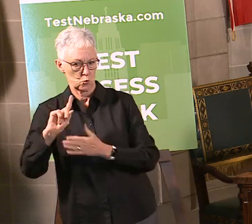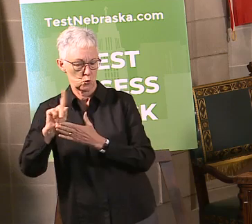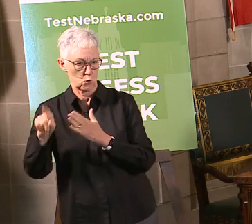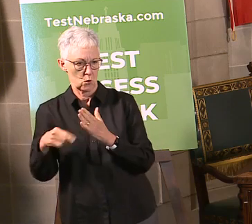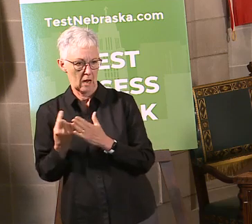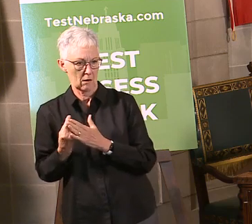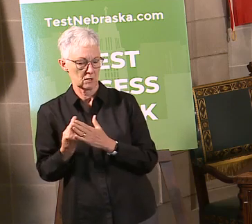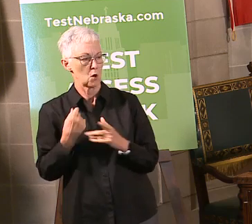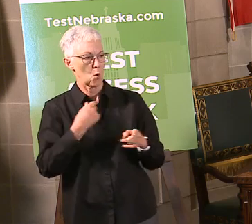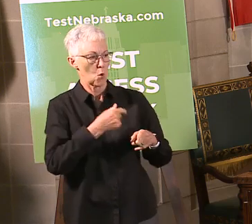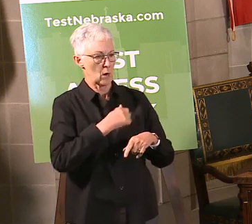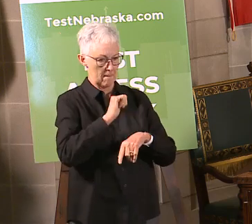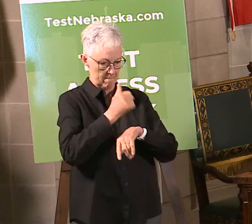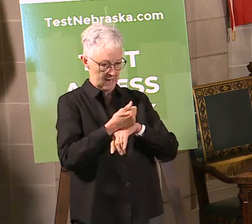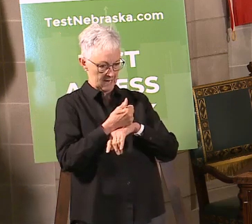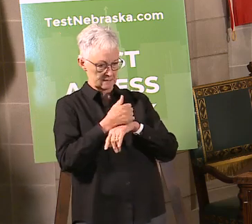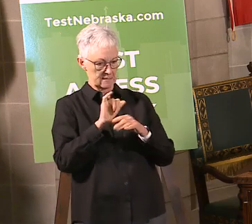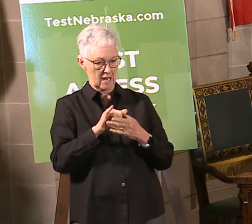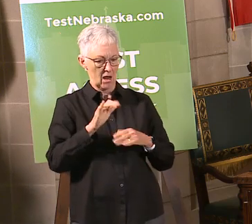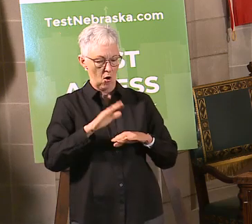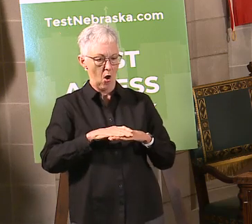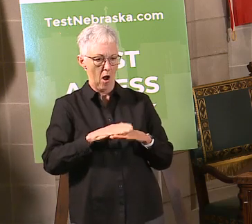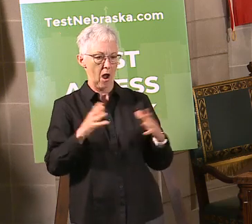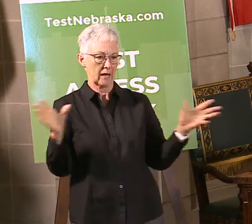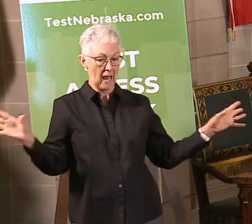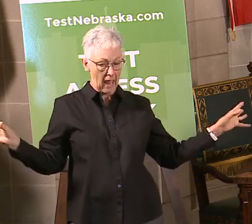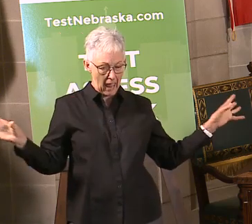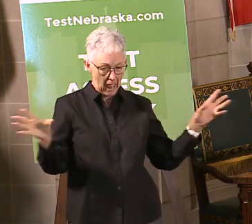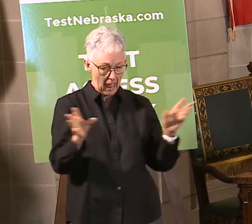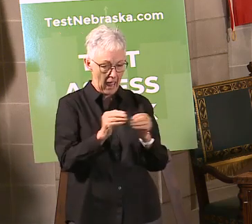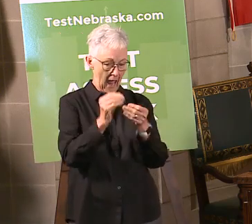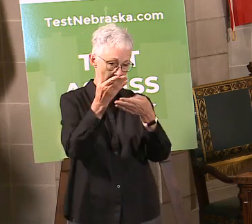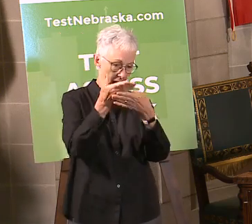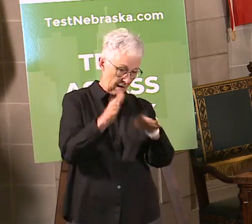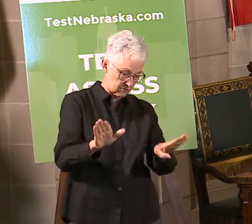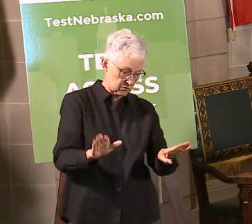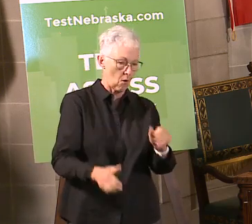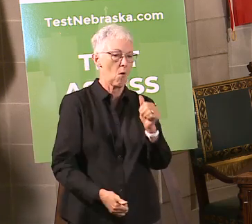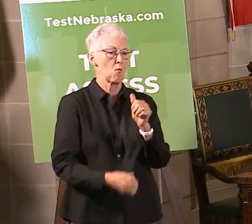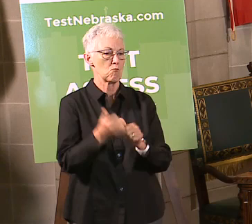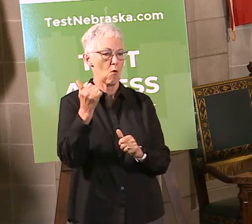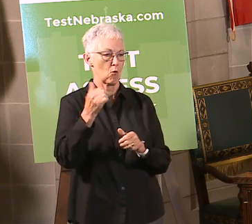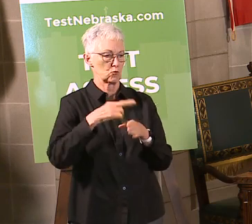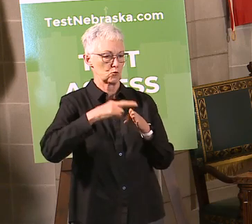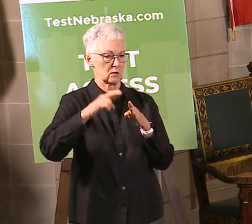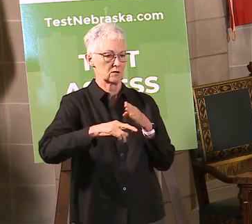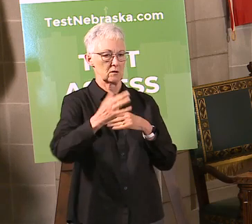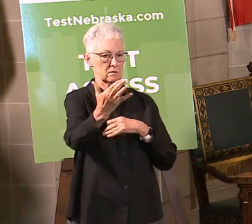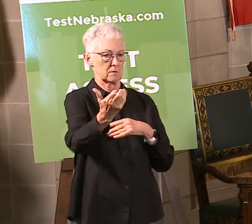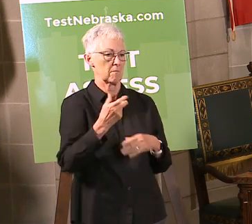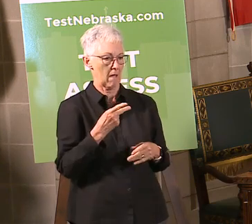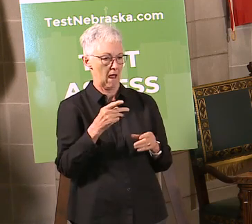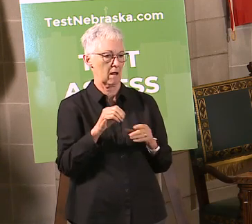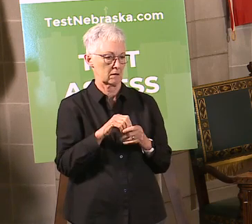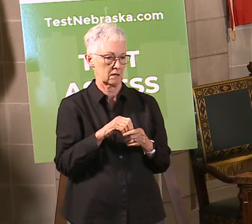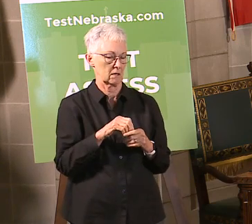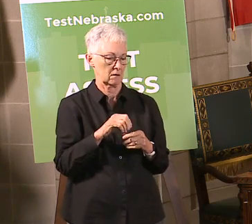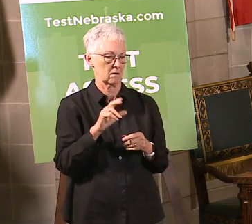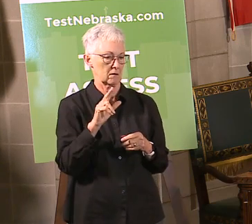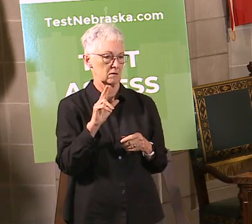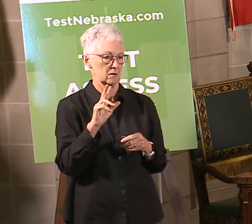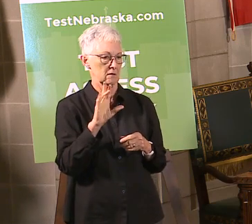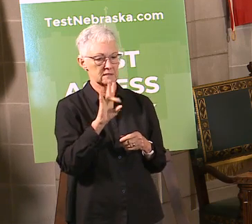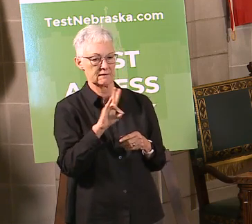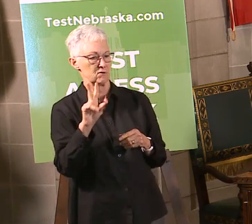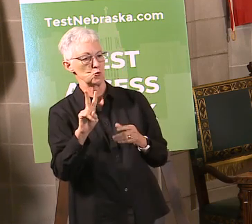our testing, it's about three days. So I think the mean is 2.7, the median is 3. And that's not just Test